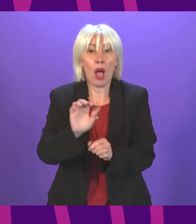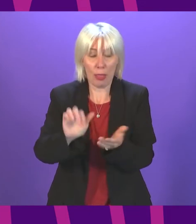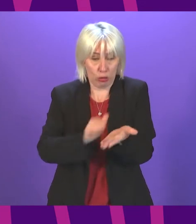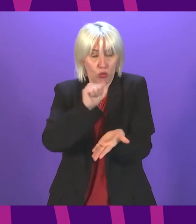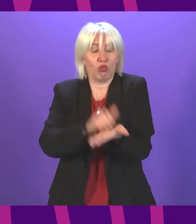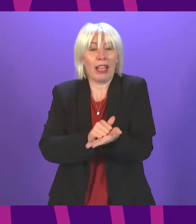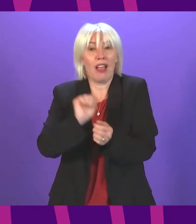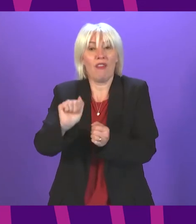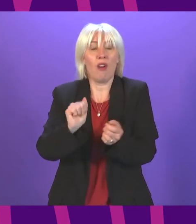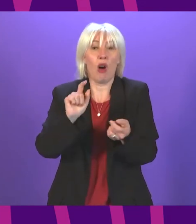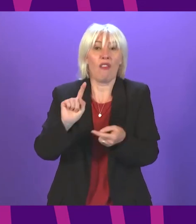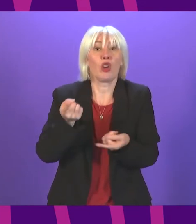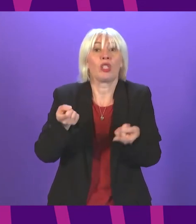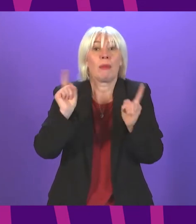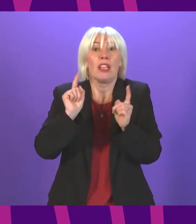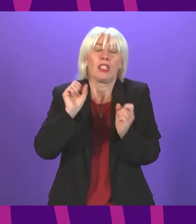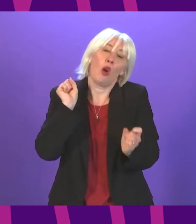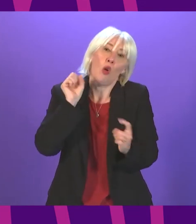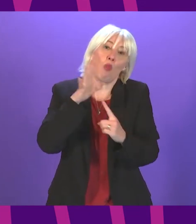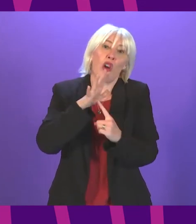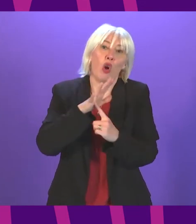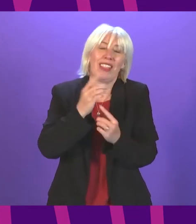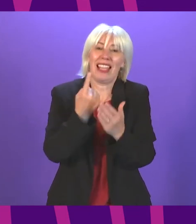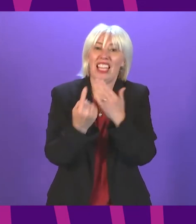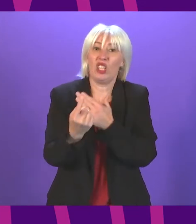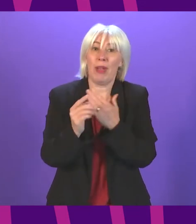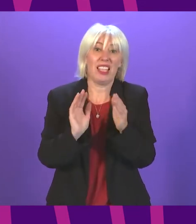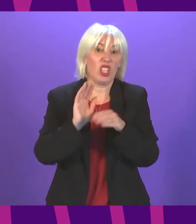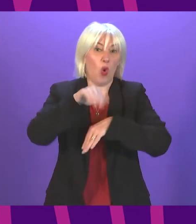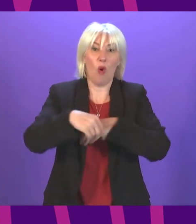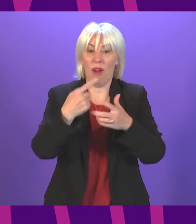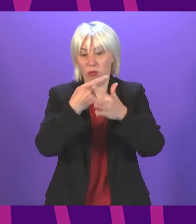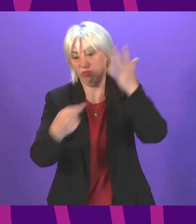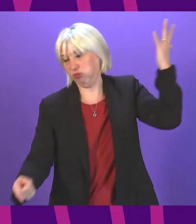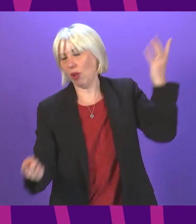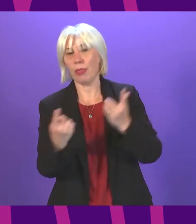Minister to yet again prioritise independence over anything else. I'll give away to Alistair Allen.